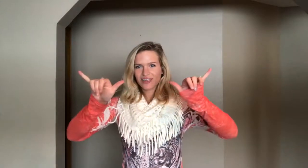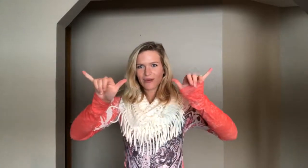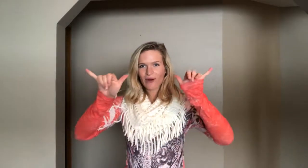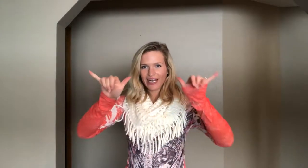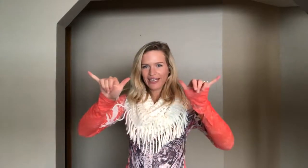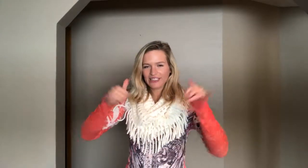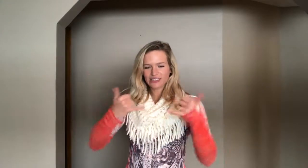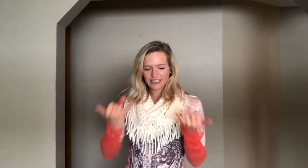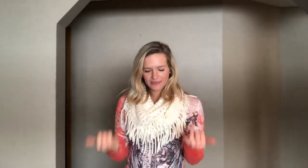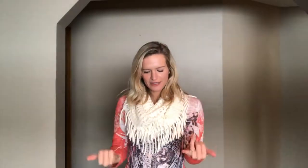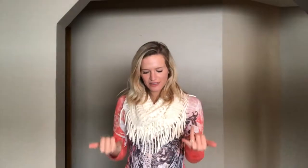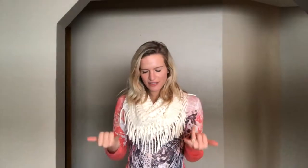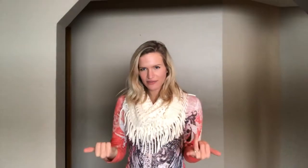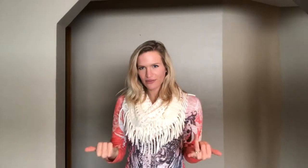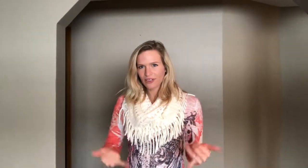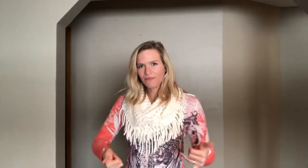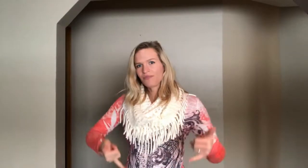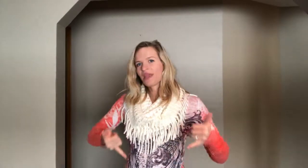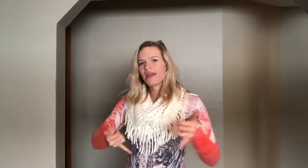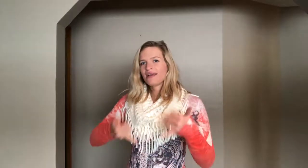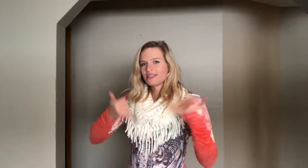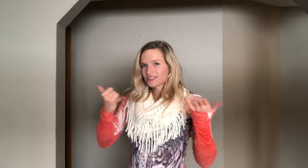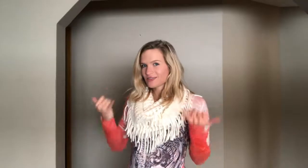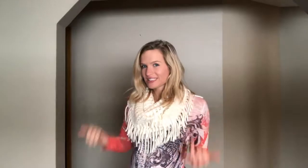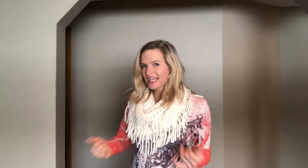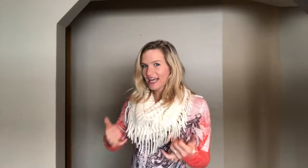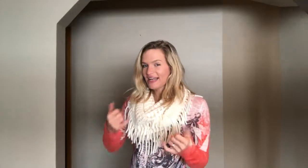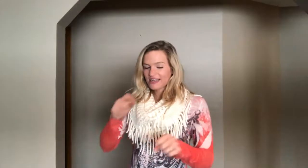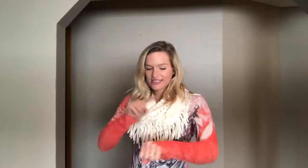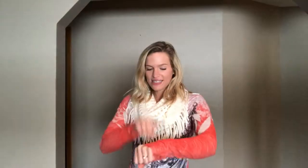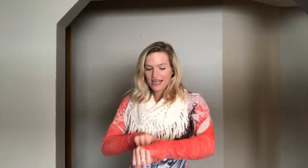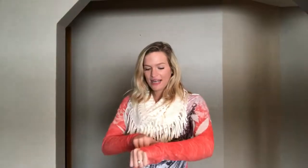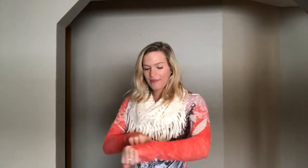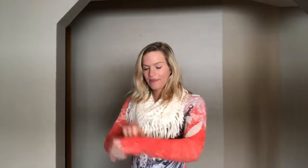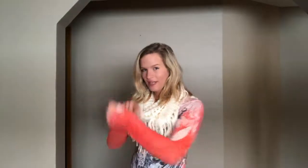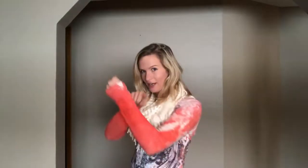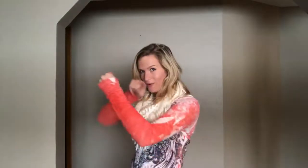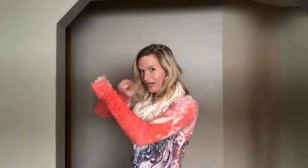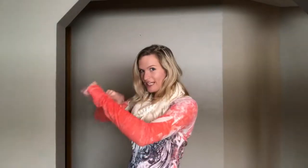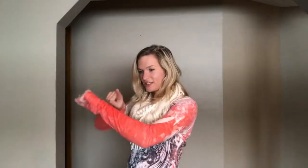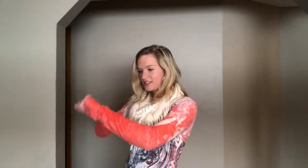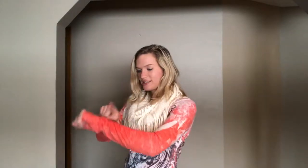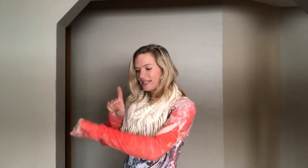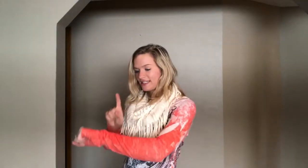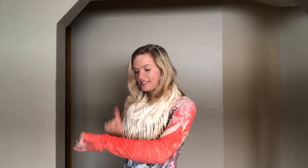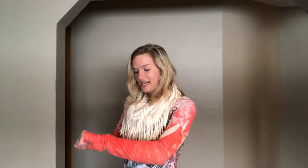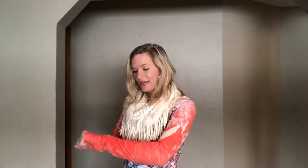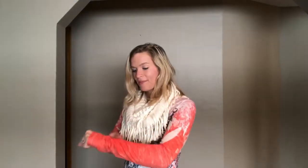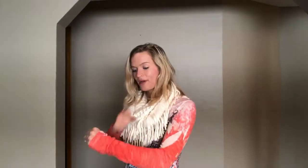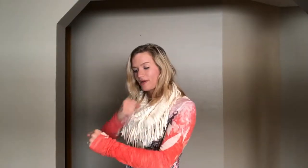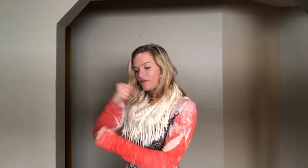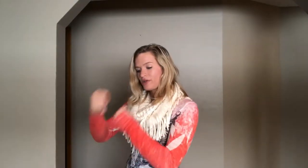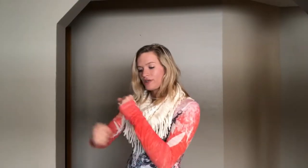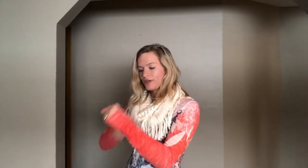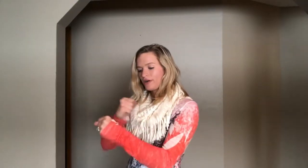like Y handshapes to the floor. So it's that time. Like a watch. That time of year.